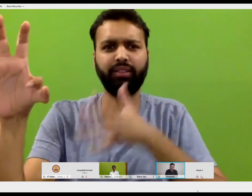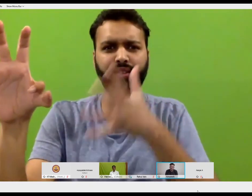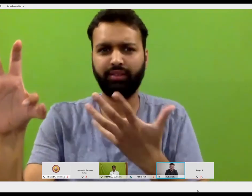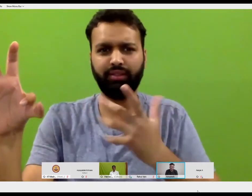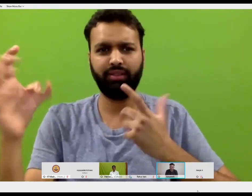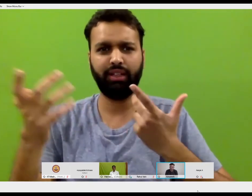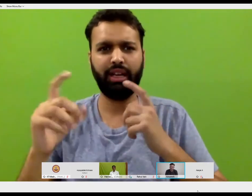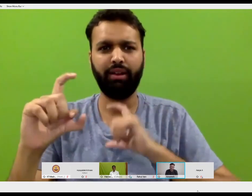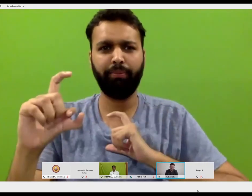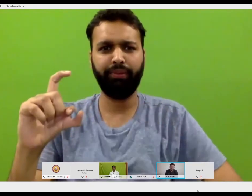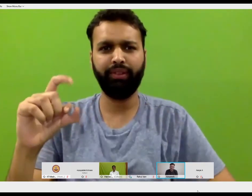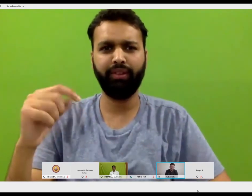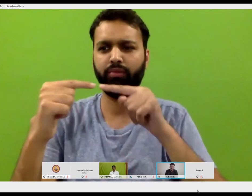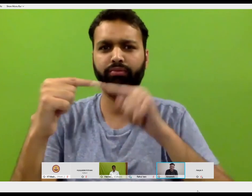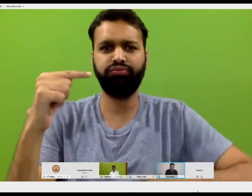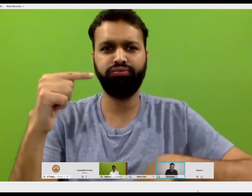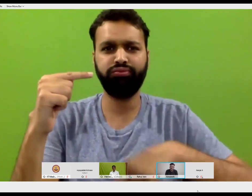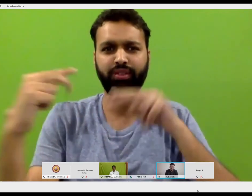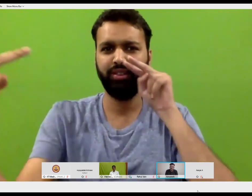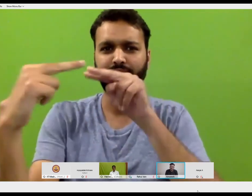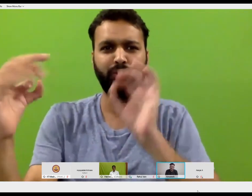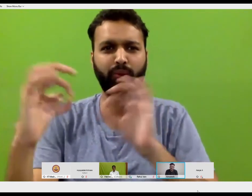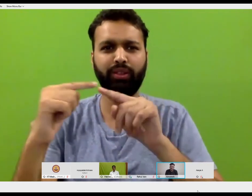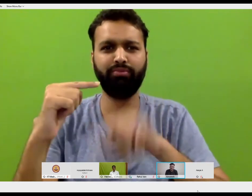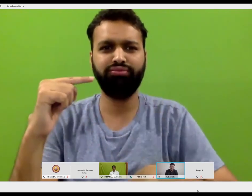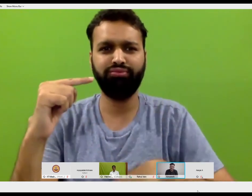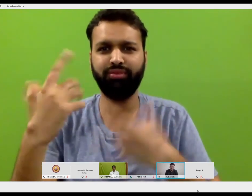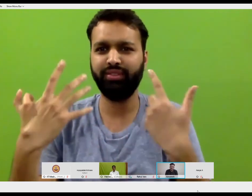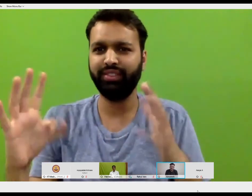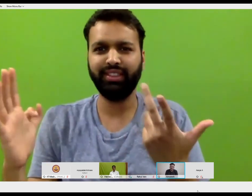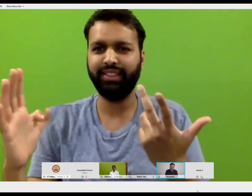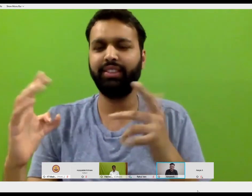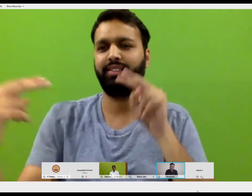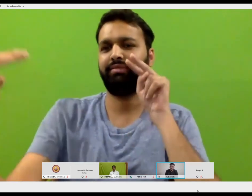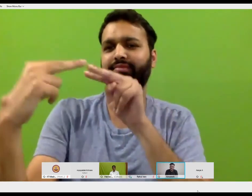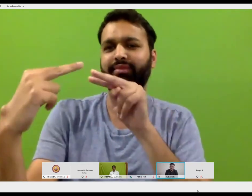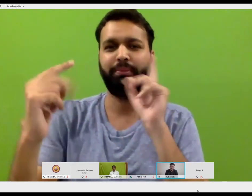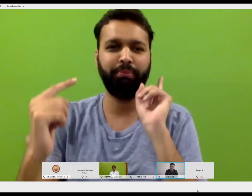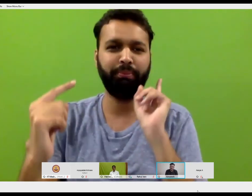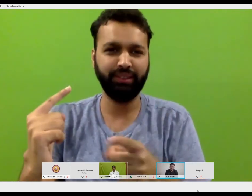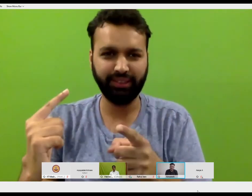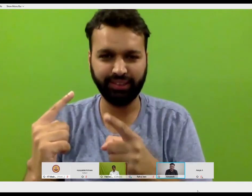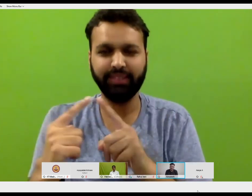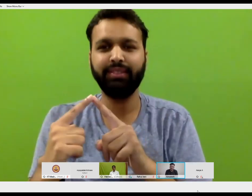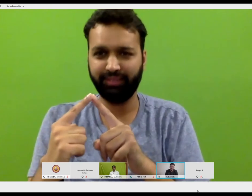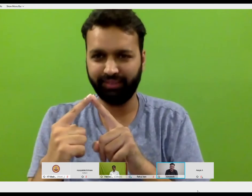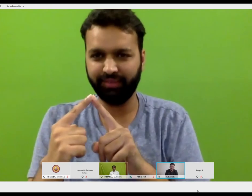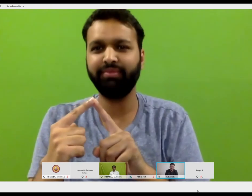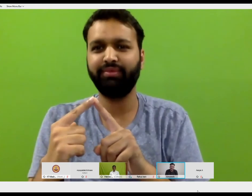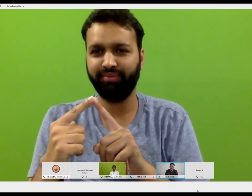away. So if the deaf person moves, you know, looks somewhere else, then, you know, like we